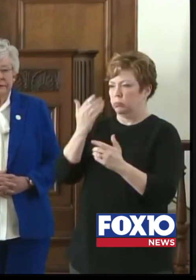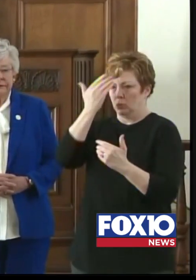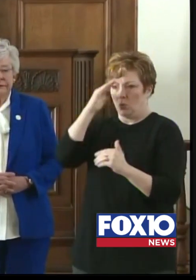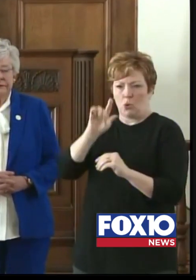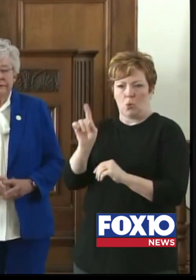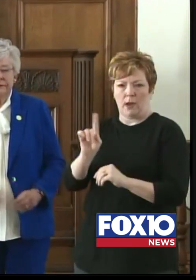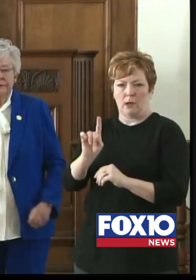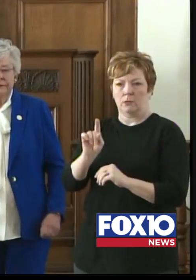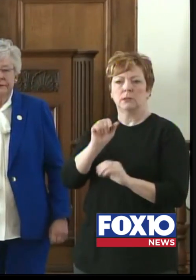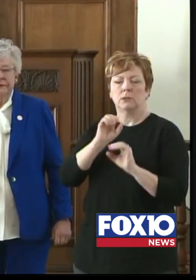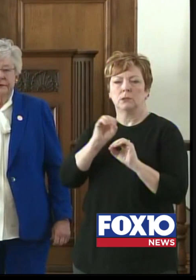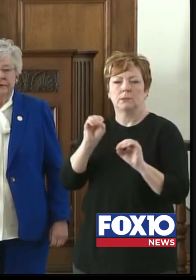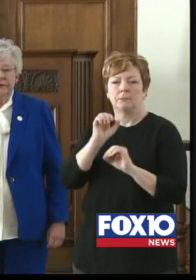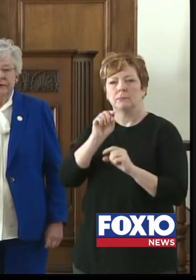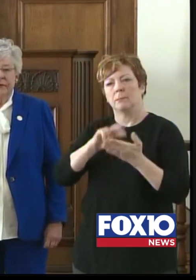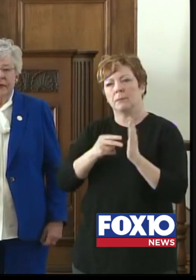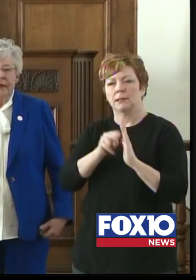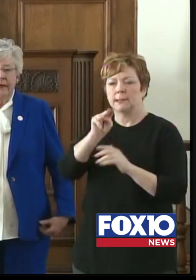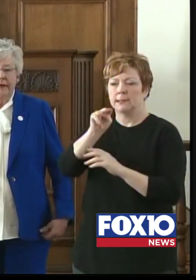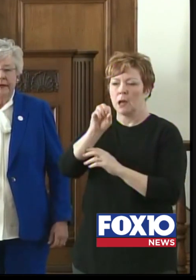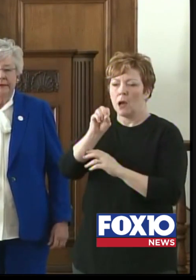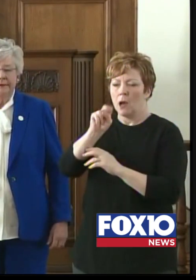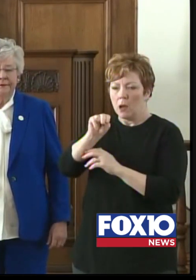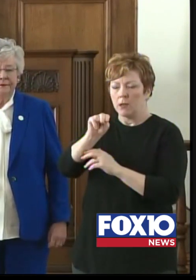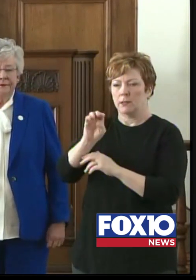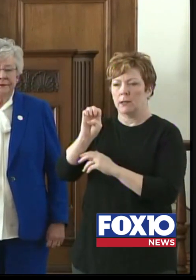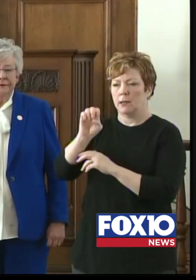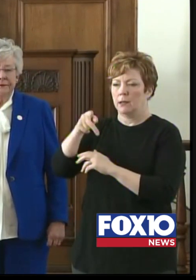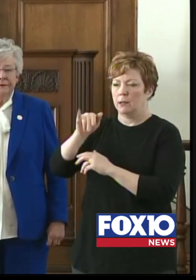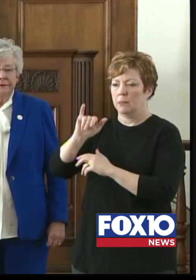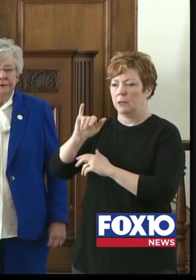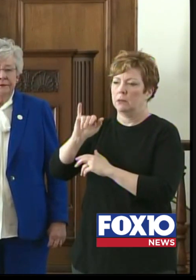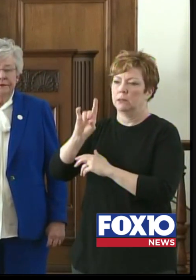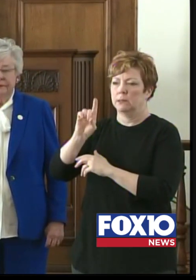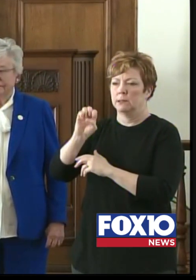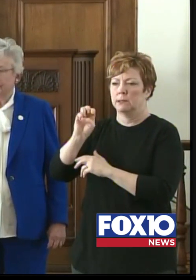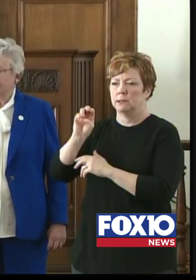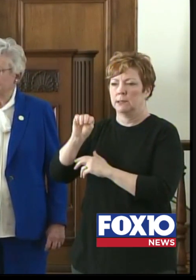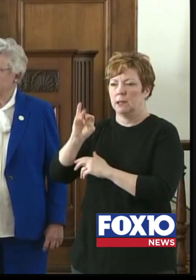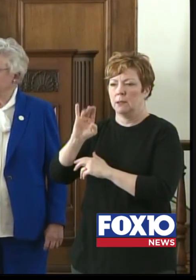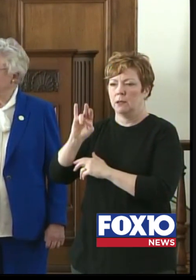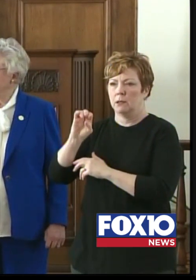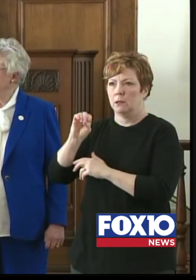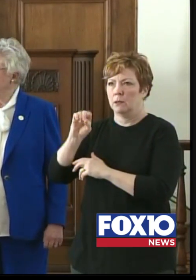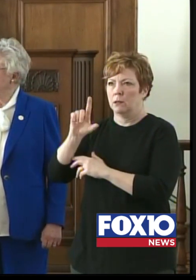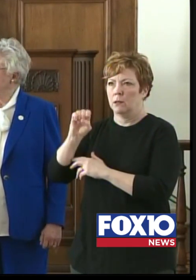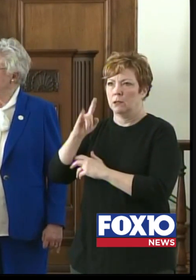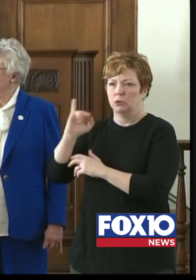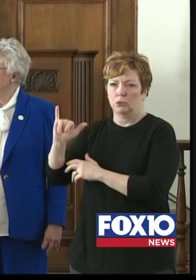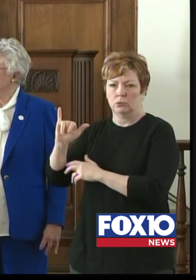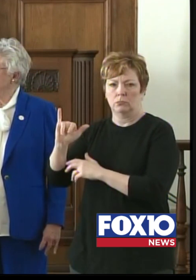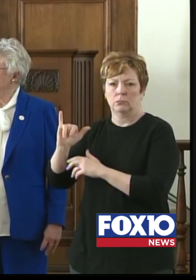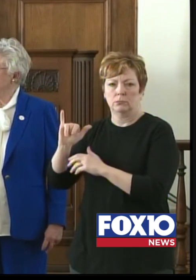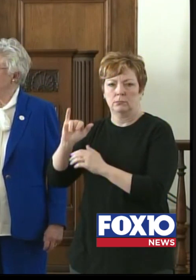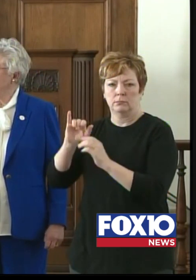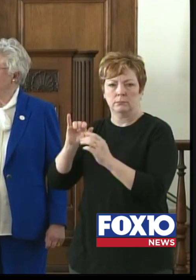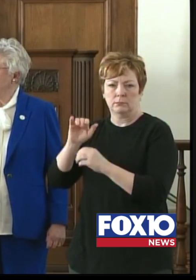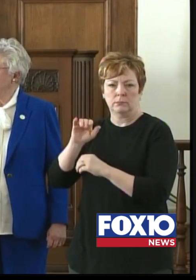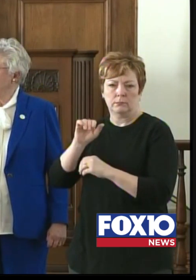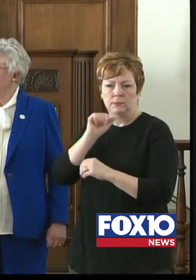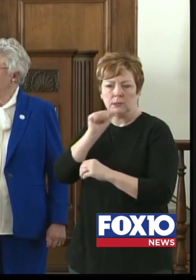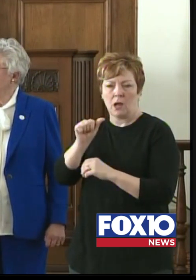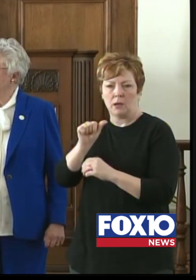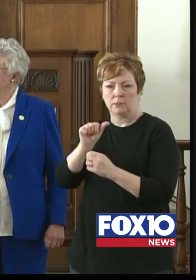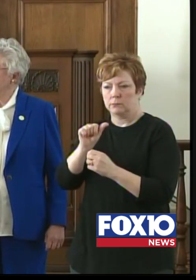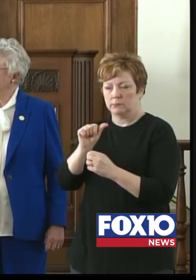-epi linked case. Those are the ones that concern us because those are the ones that tell us that there's community transmission going on, that people got